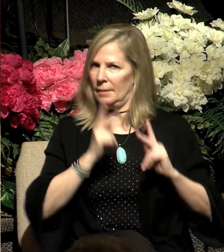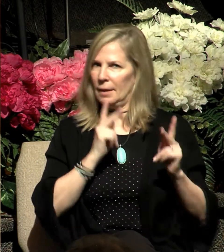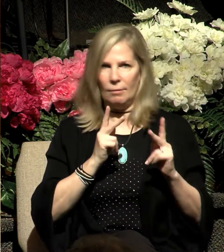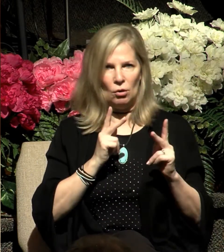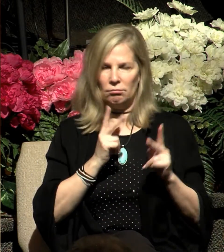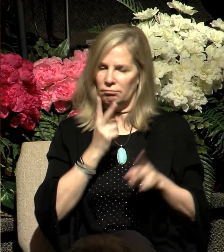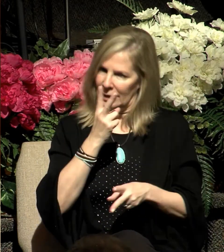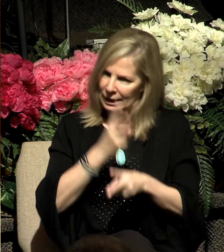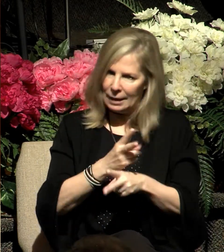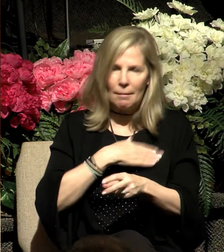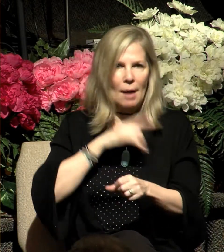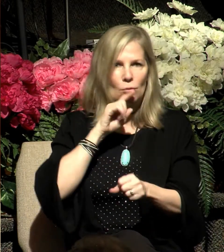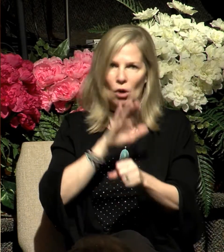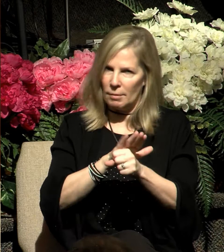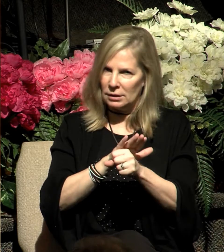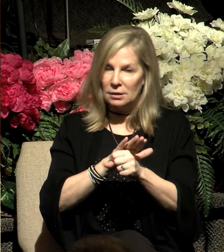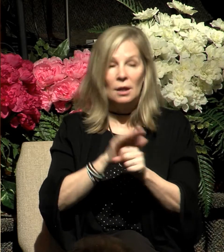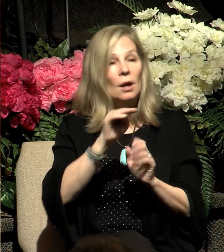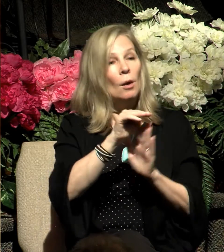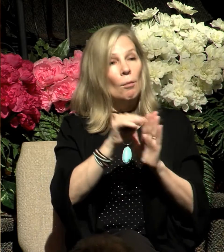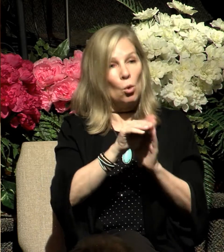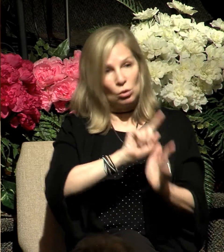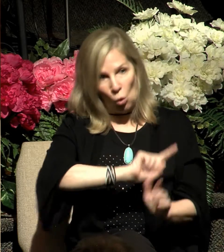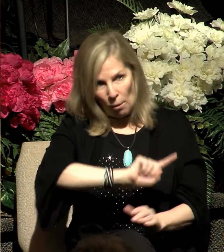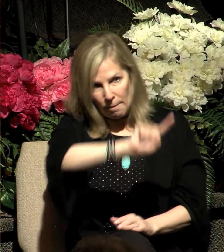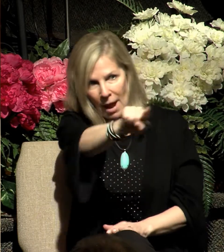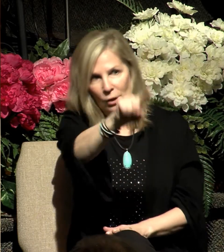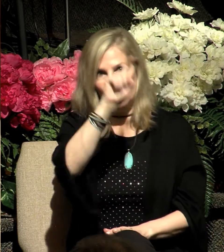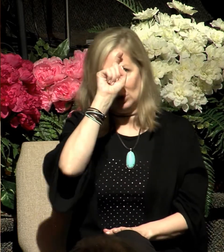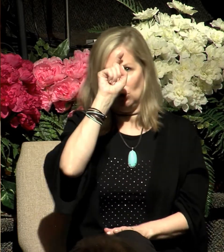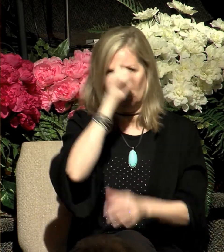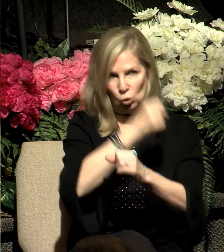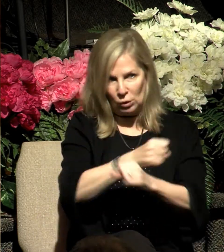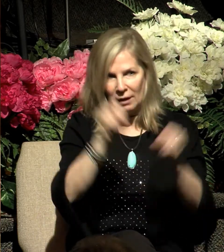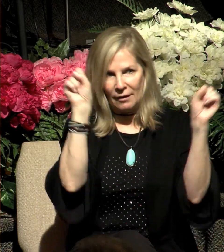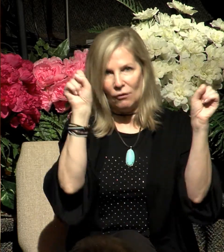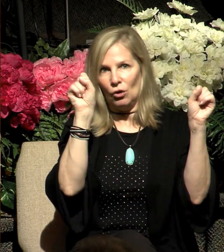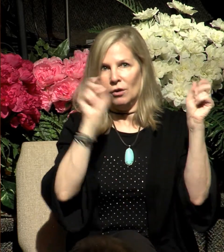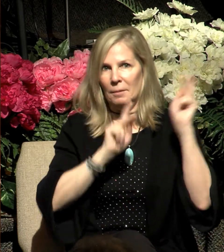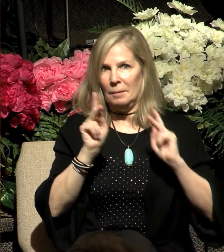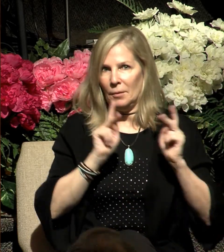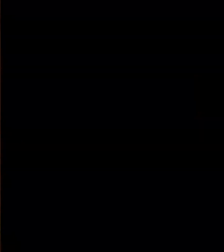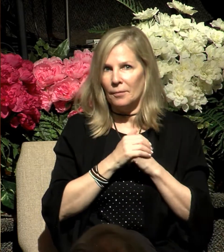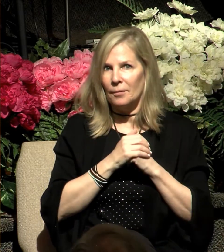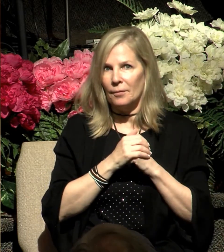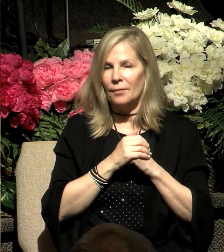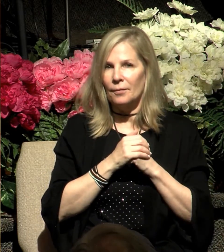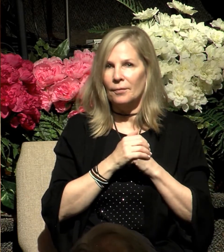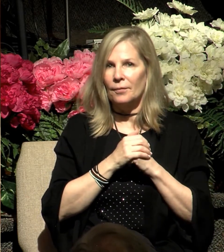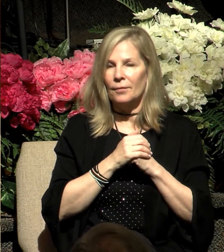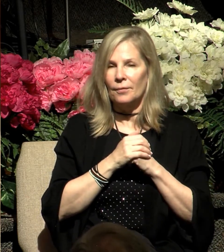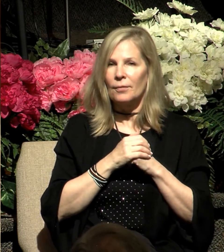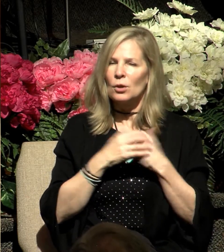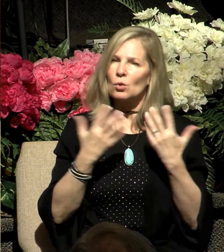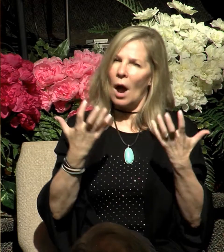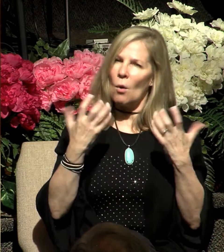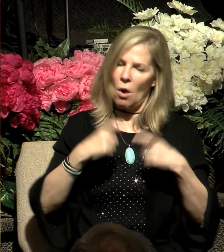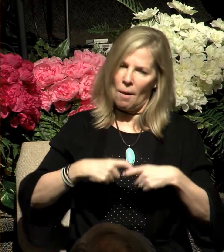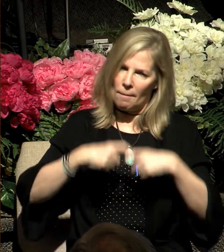back to Egypt to deliver them. Now, before proceeding any further, I want to pause here for a moment to